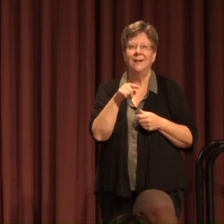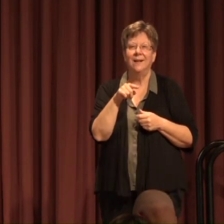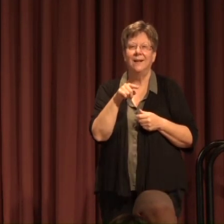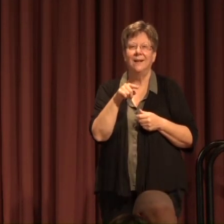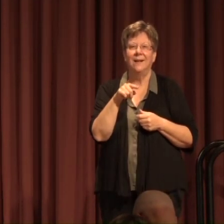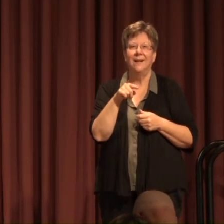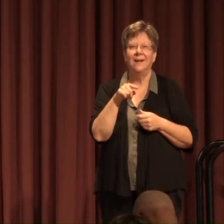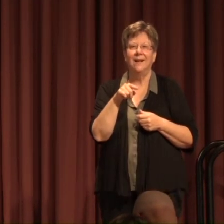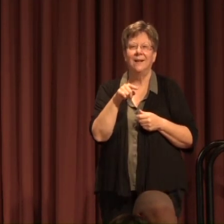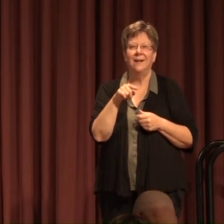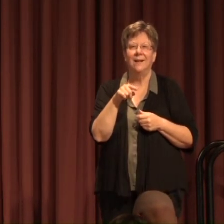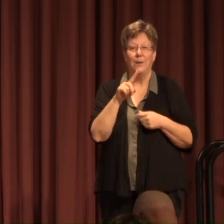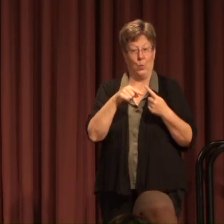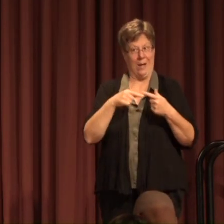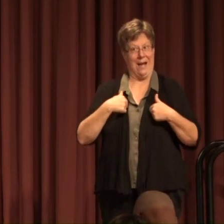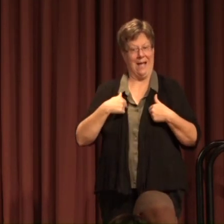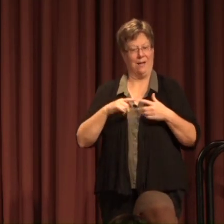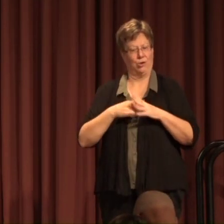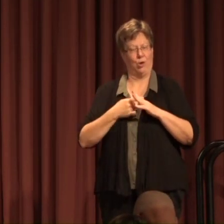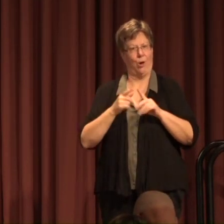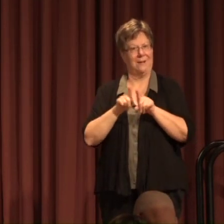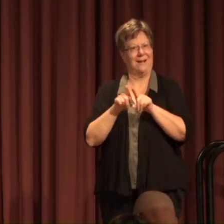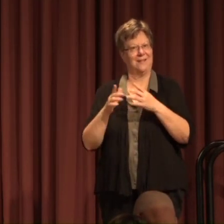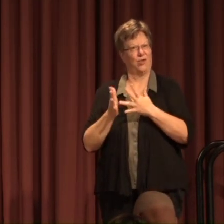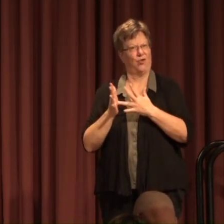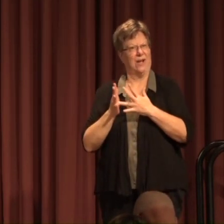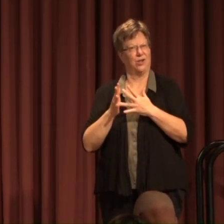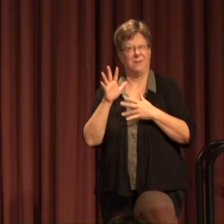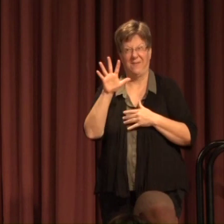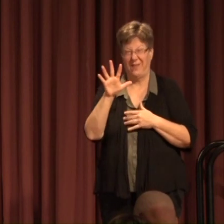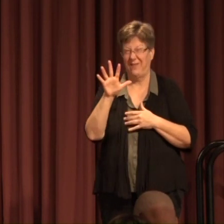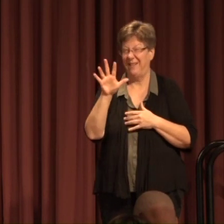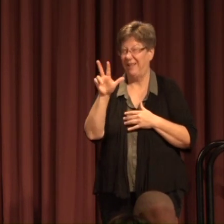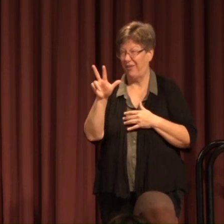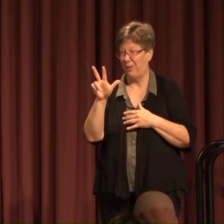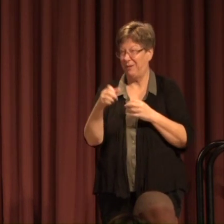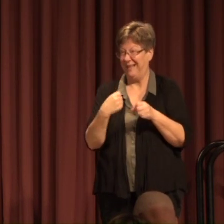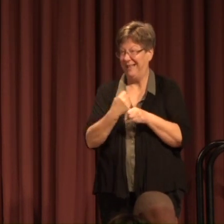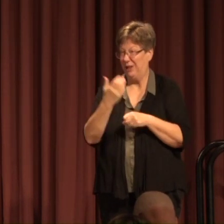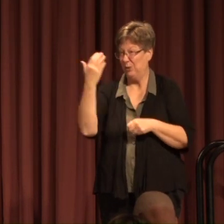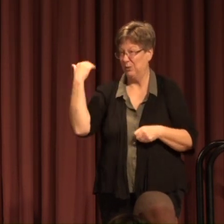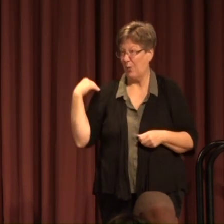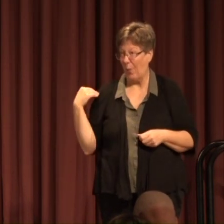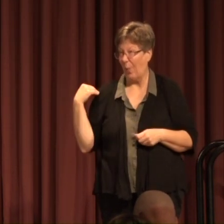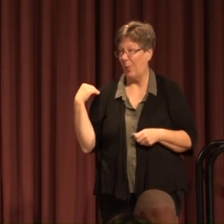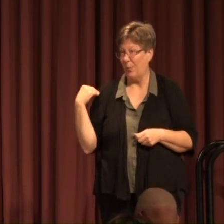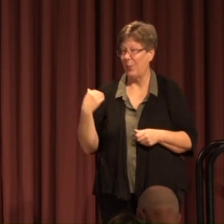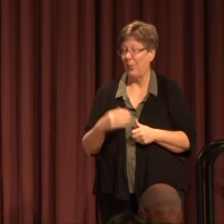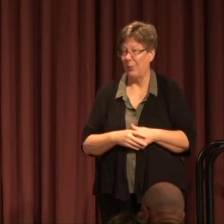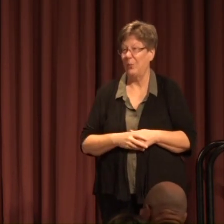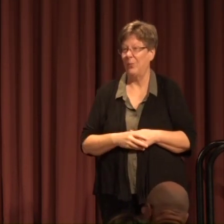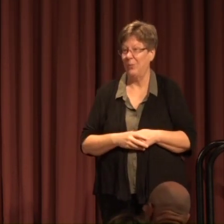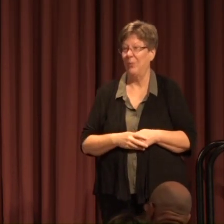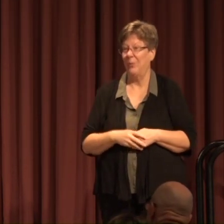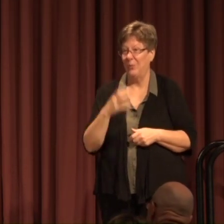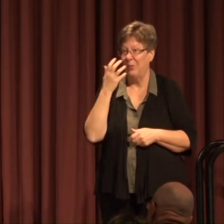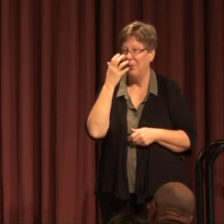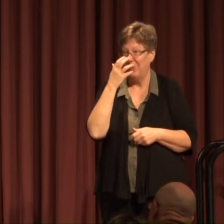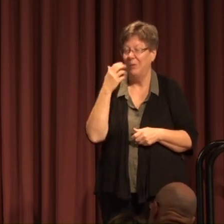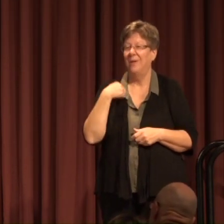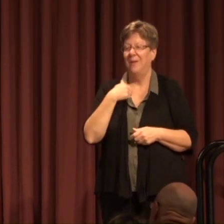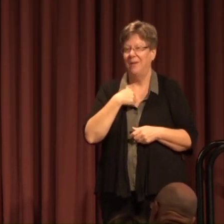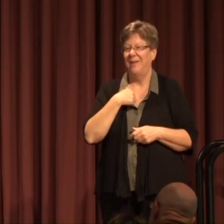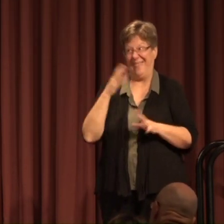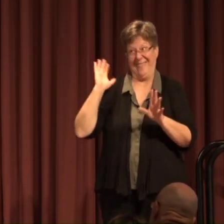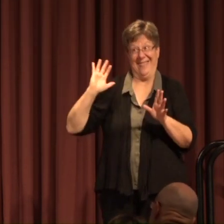here when I started as a freshman 53 years ago This fall We were on the quarter